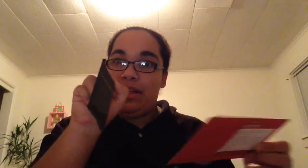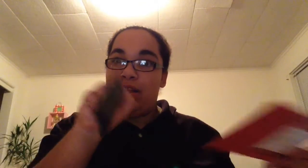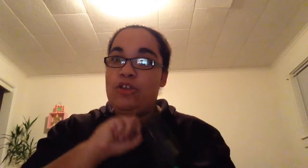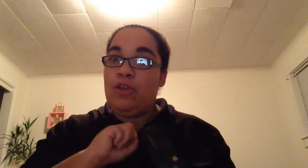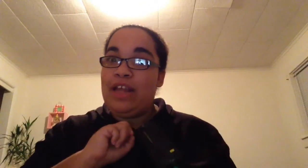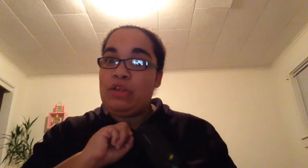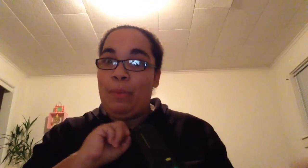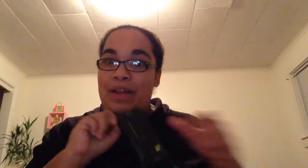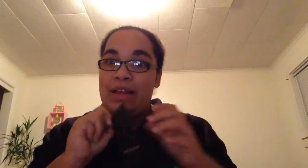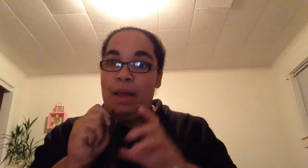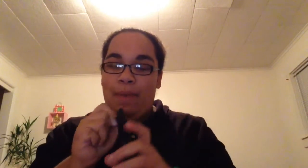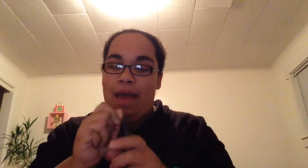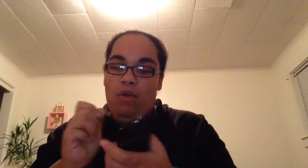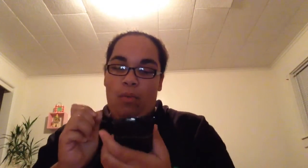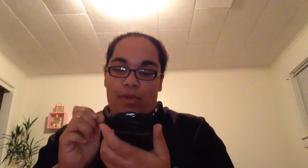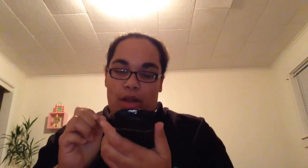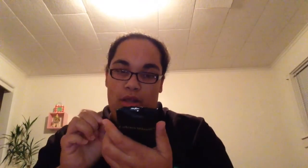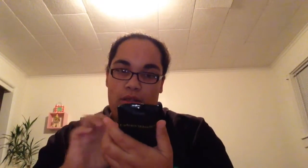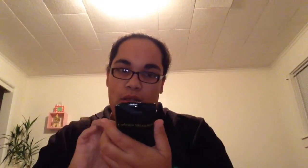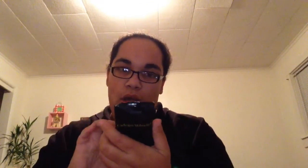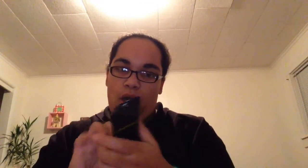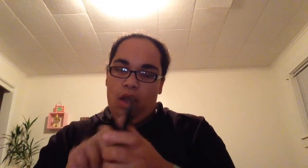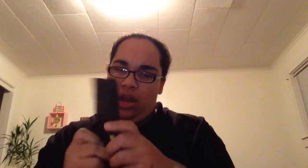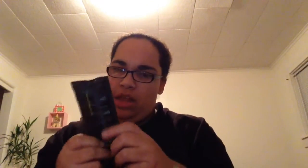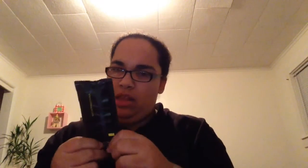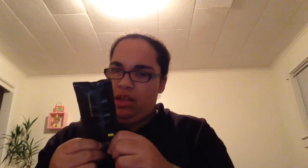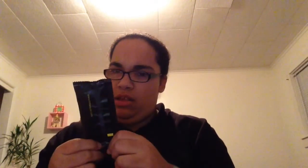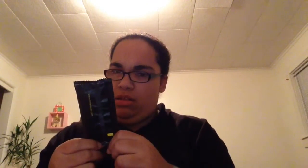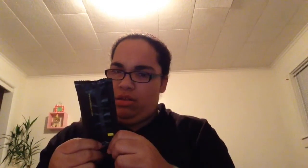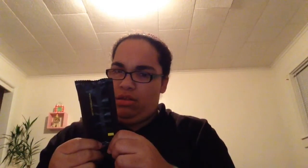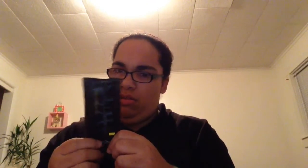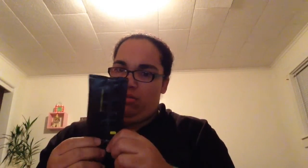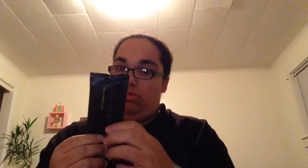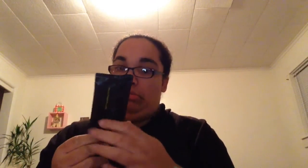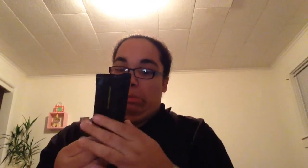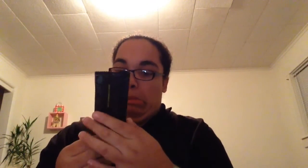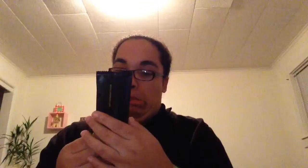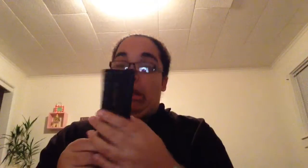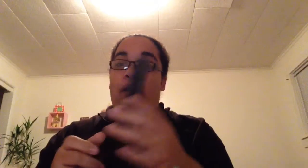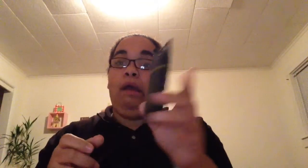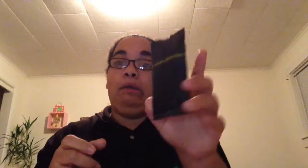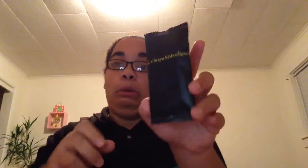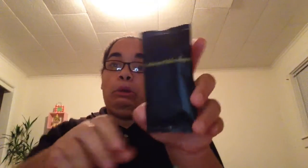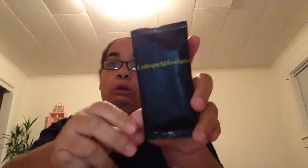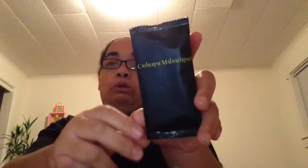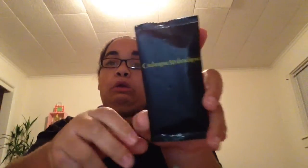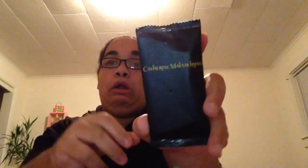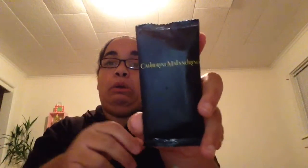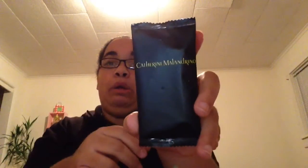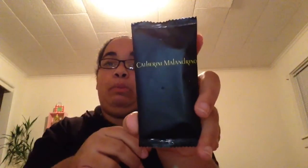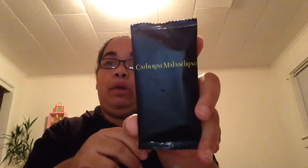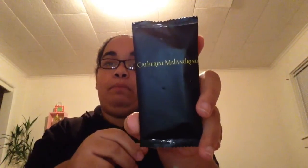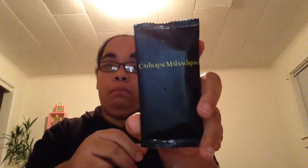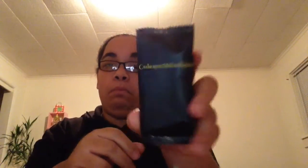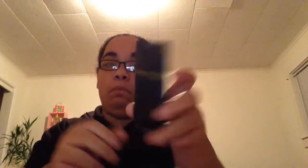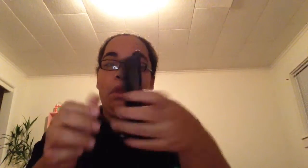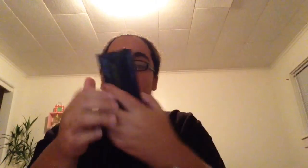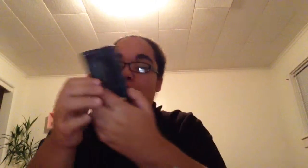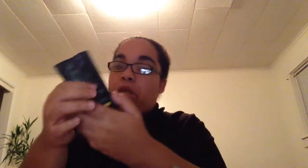so let's open this up I haven't opened this and this is okay I don't know it's kind of creepy but that's